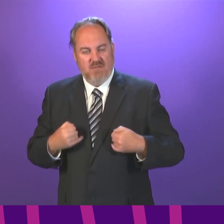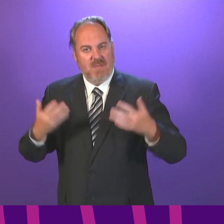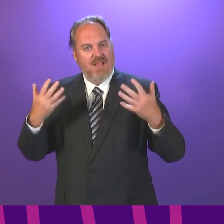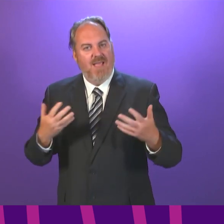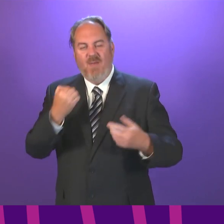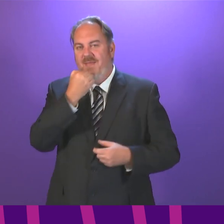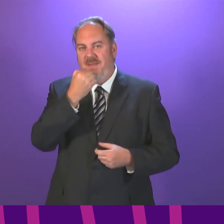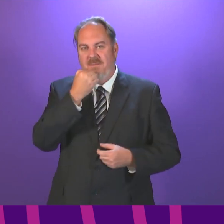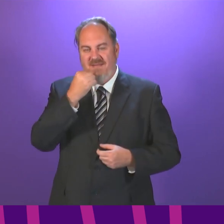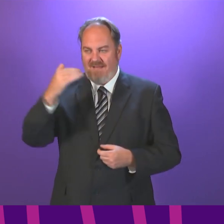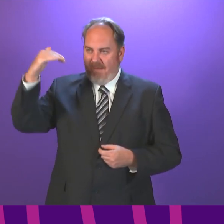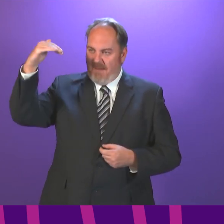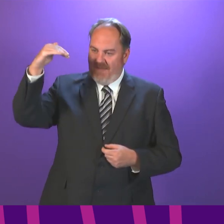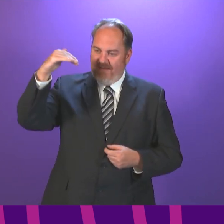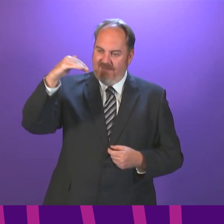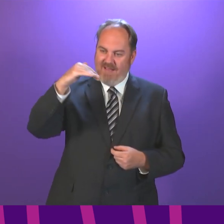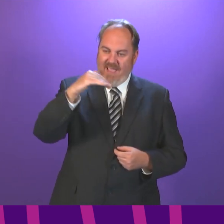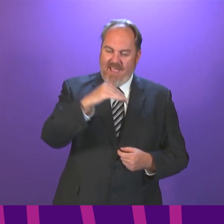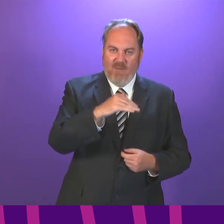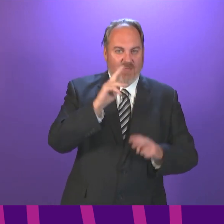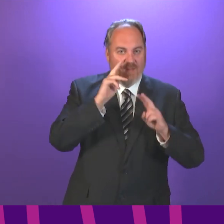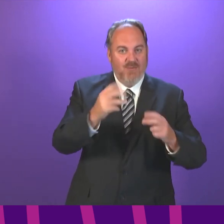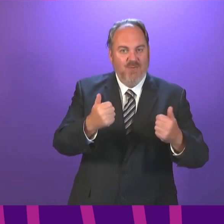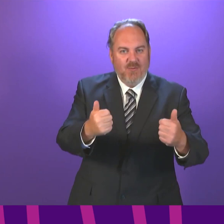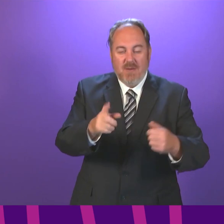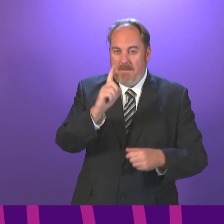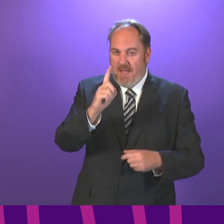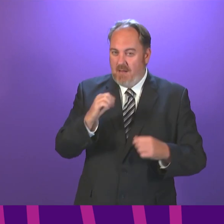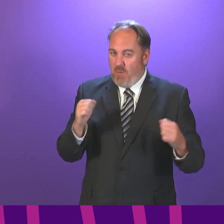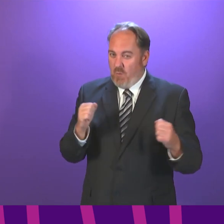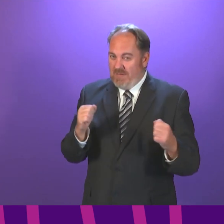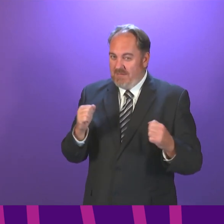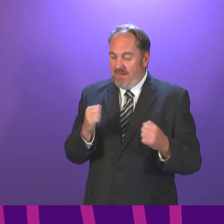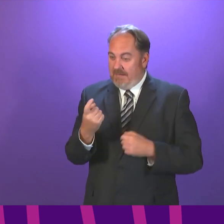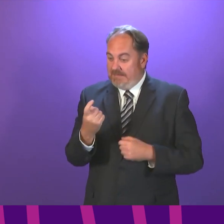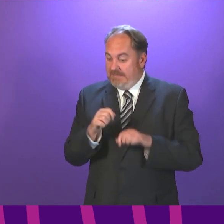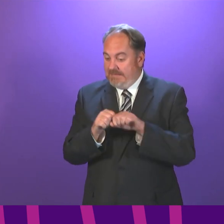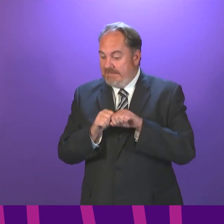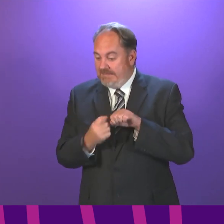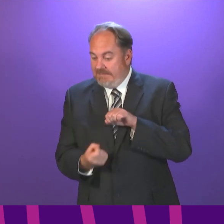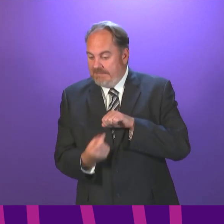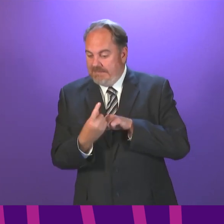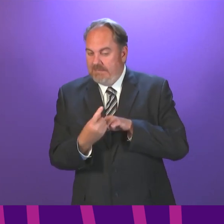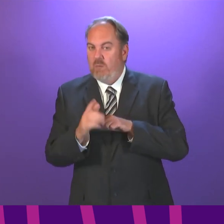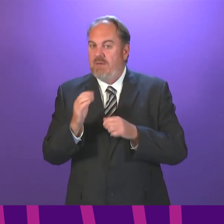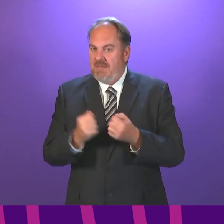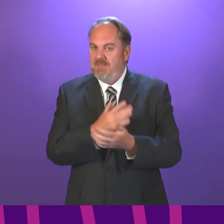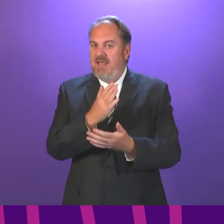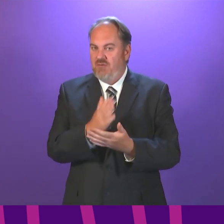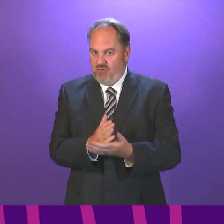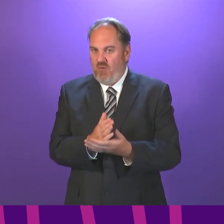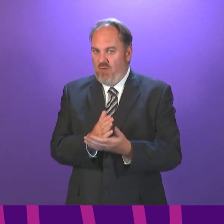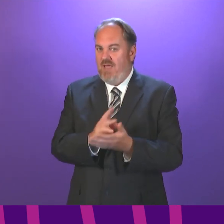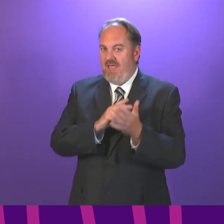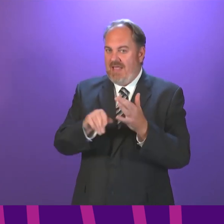figures are now going in the right direction. As we look ahead to winter, it is a chastening reminder that systems must be built and staff to withstand